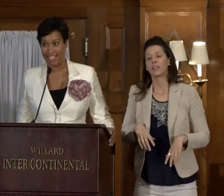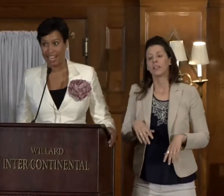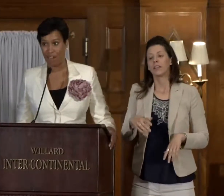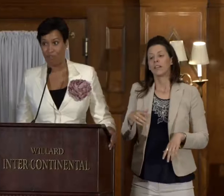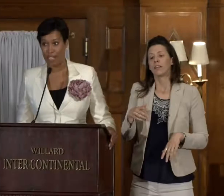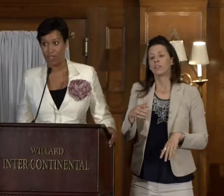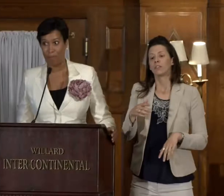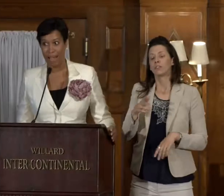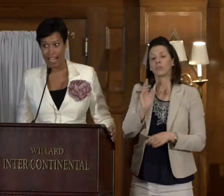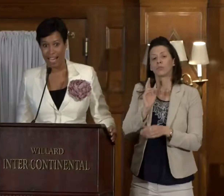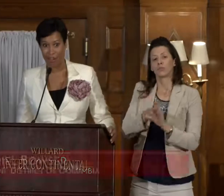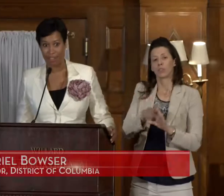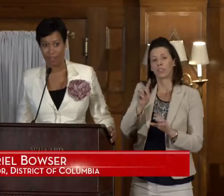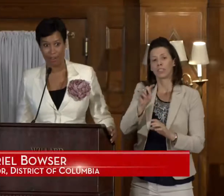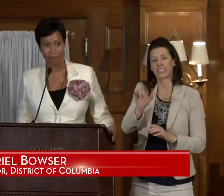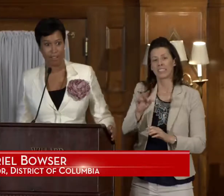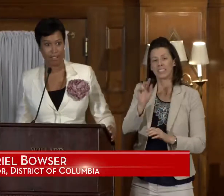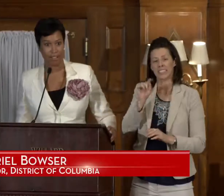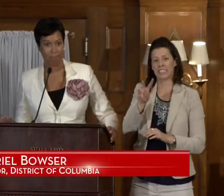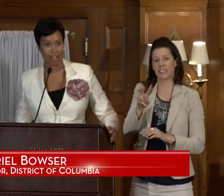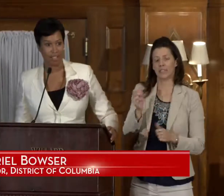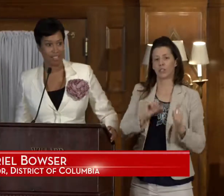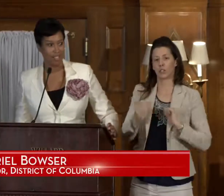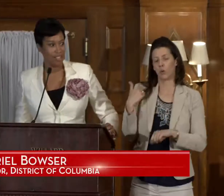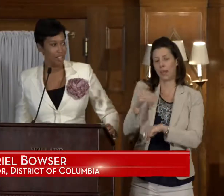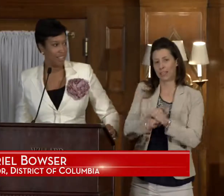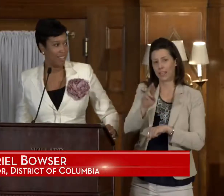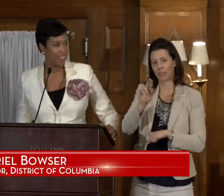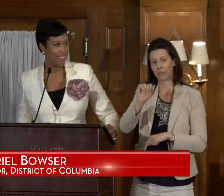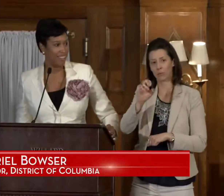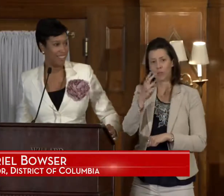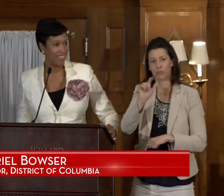her show last night, Rachel Maddow. I'll give her a round of applause.